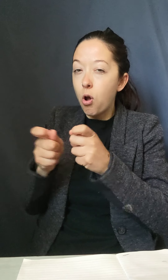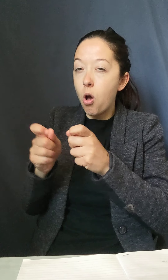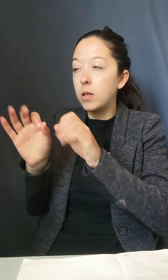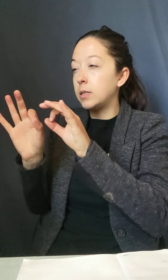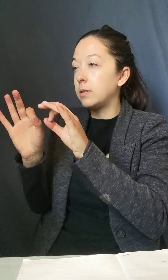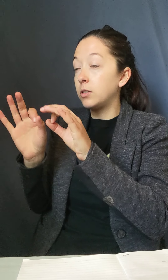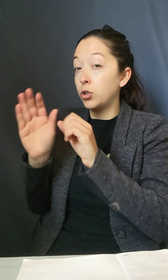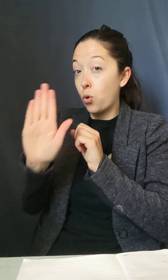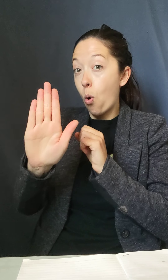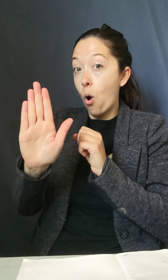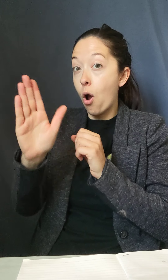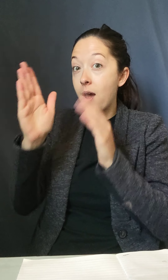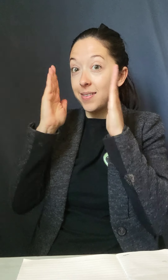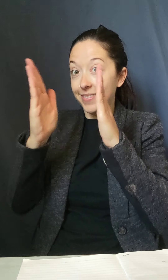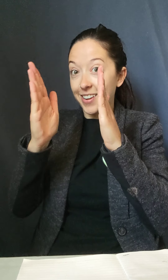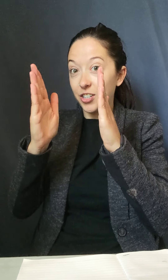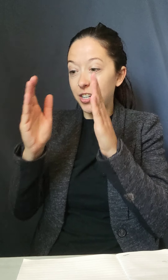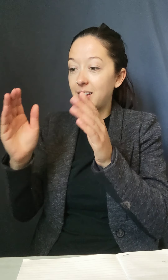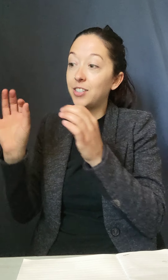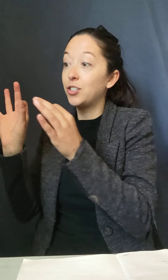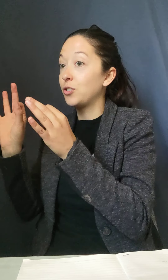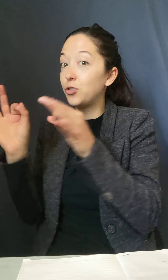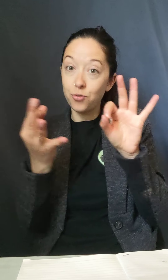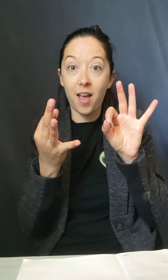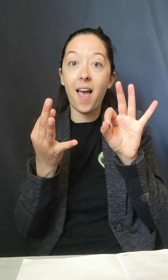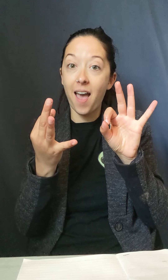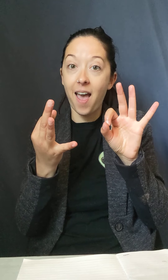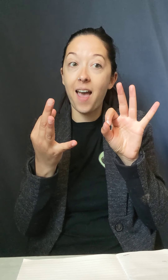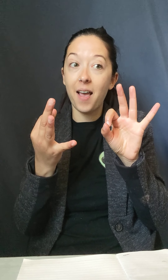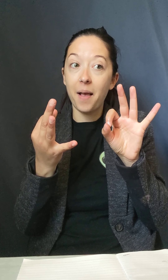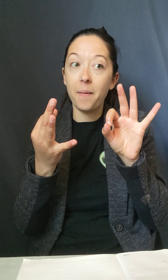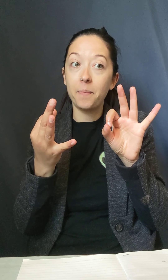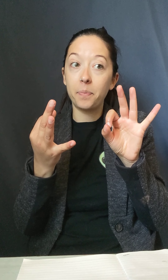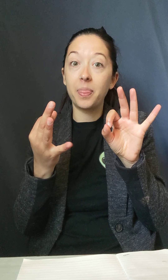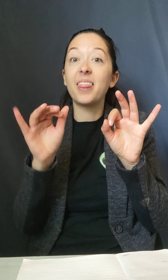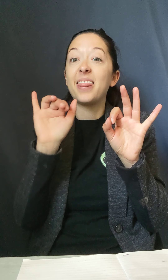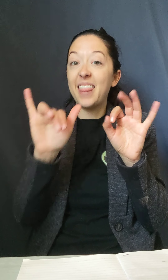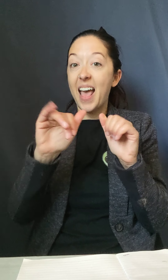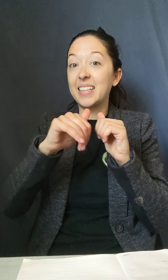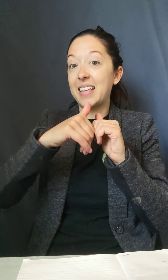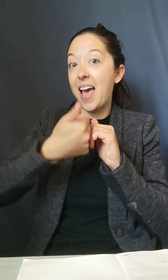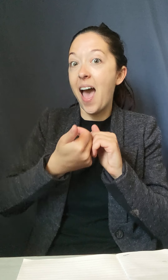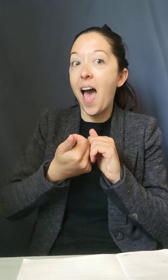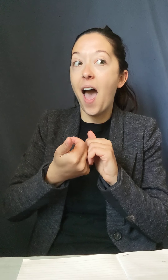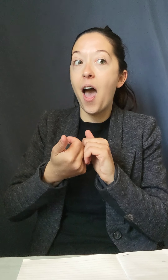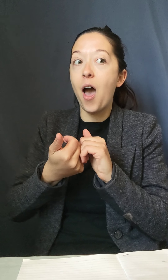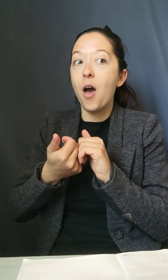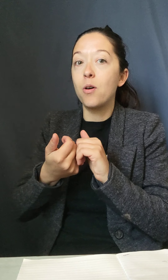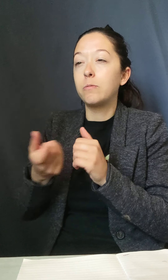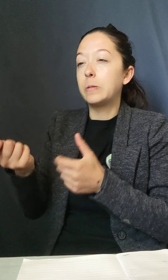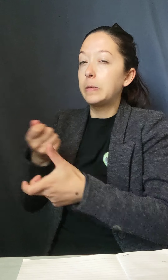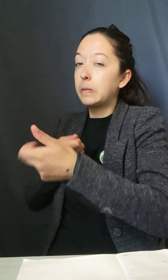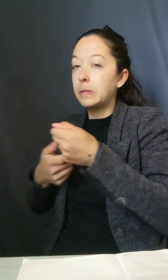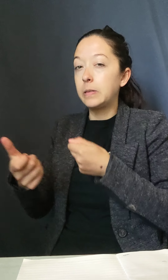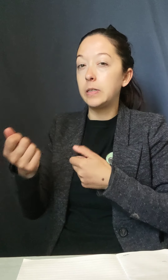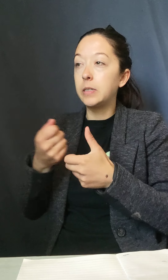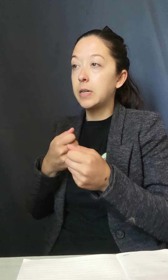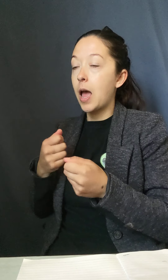want you to focus here. They want to elicit a certain emotional response, thereby controlling your behavior. So if you